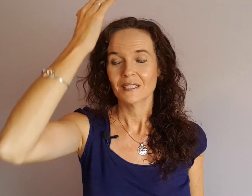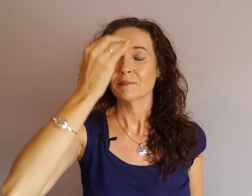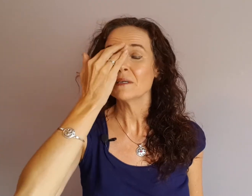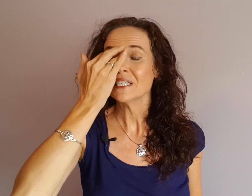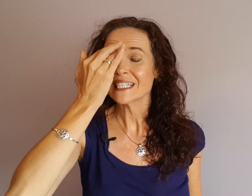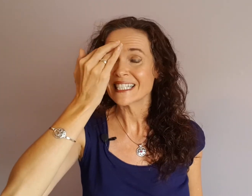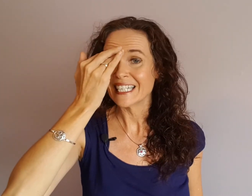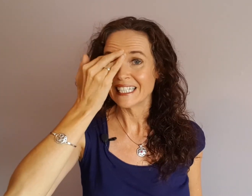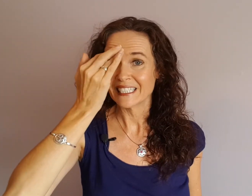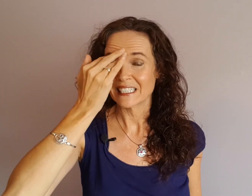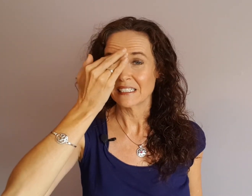Maybe it's tedious.